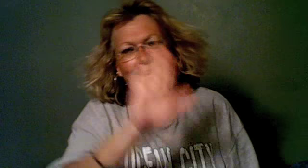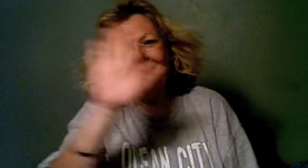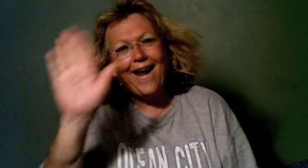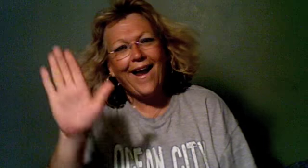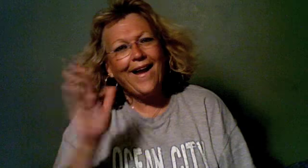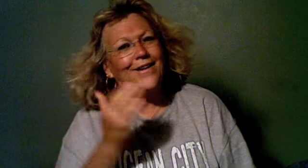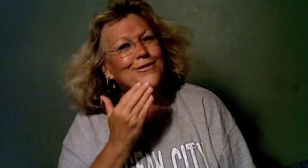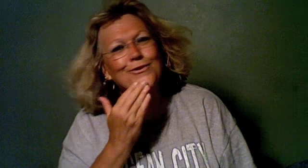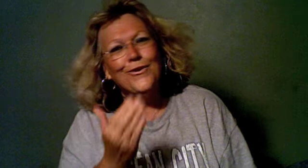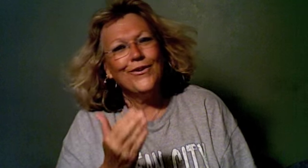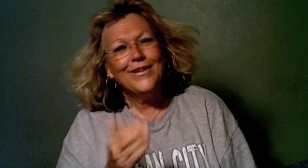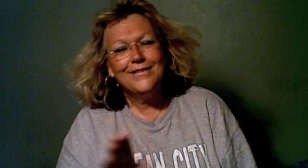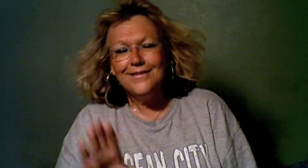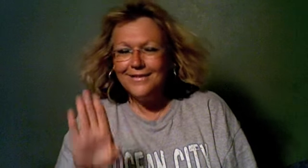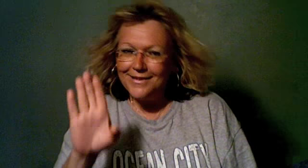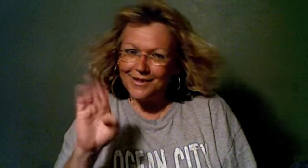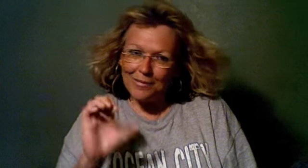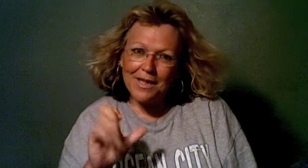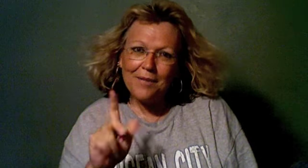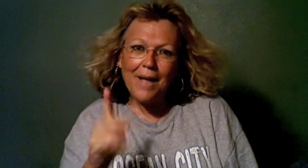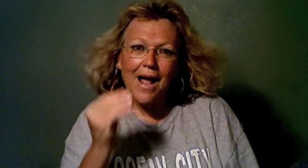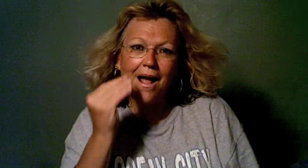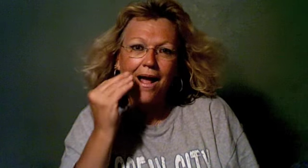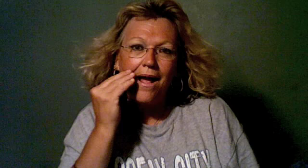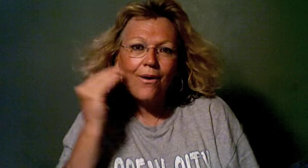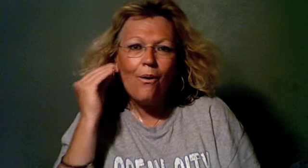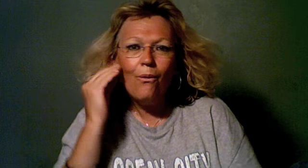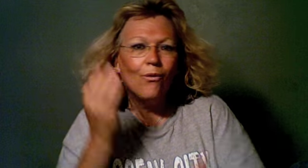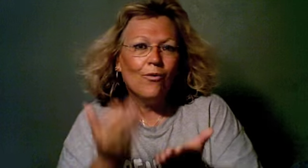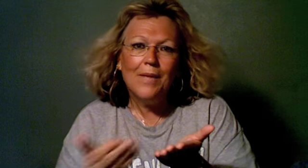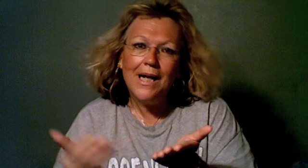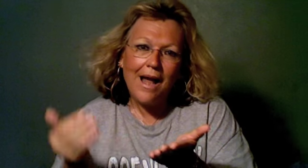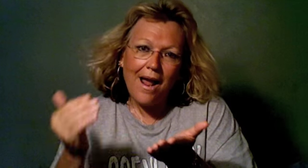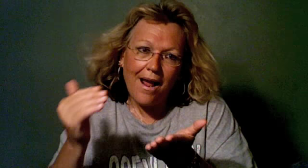it's good to be back home again.